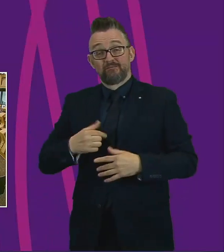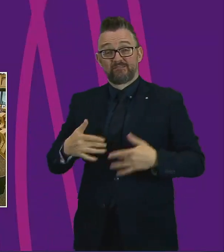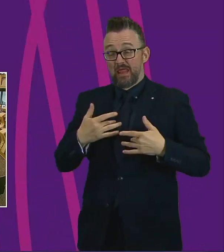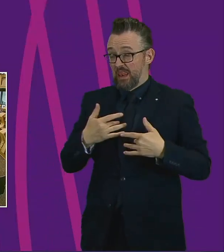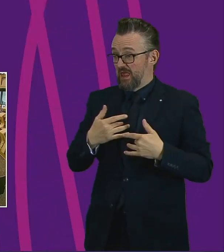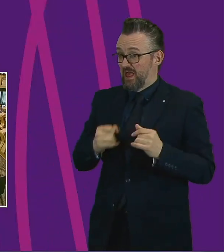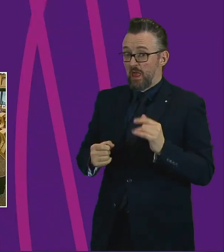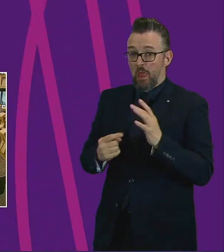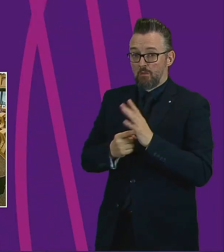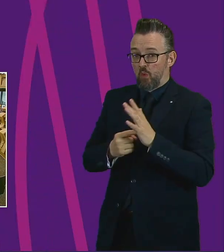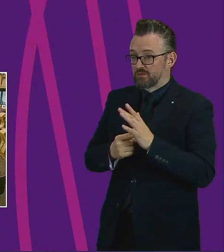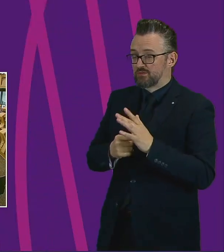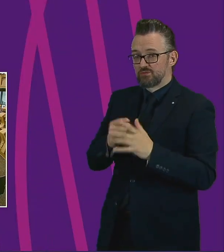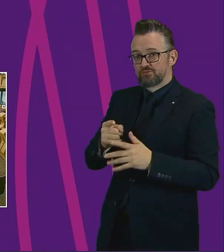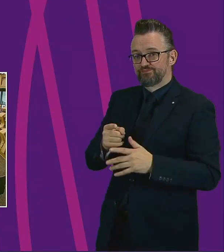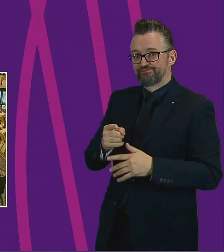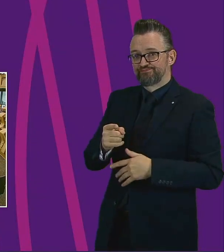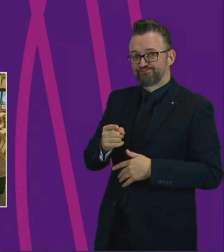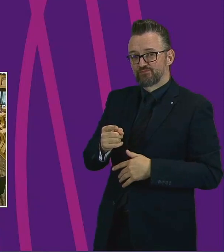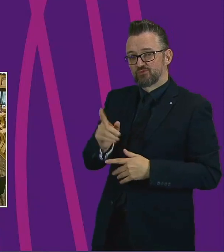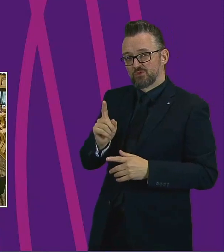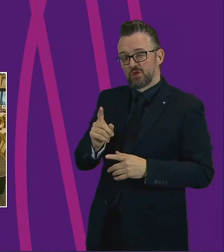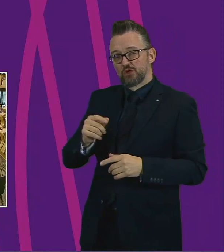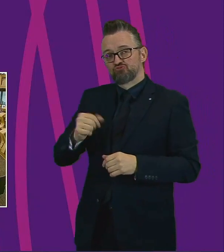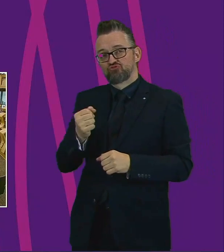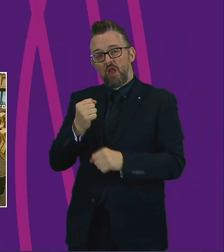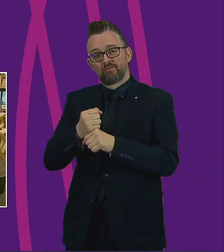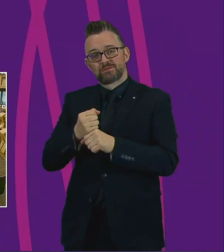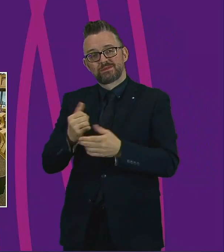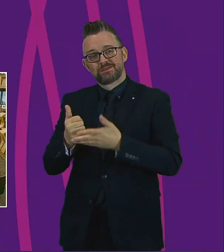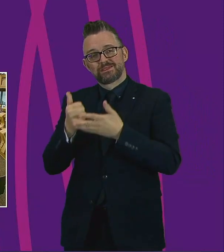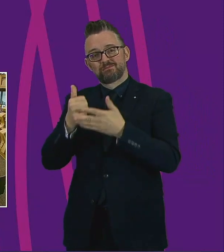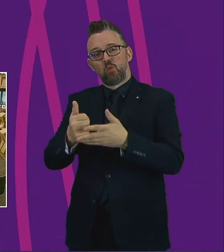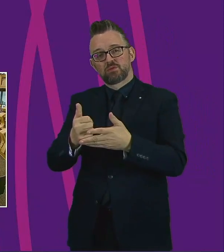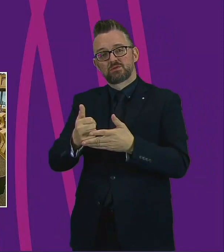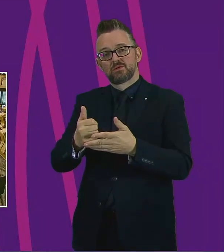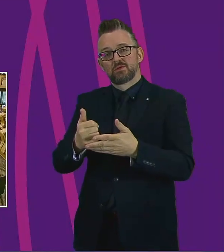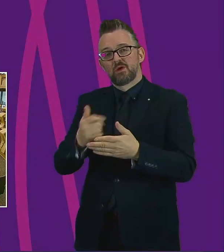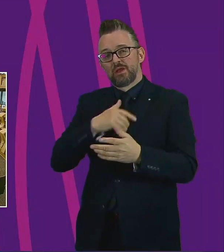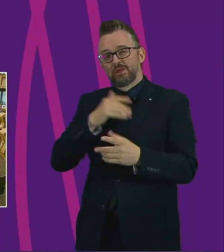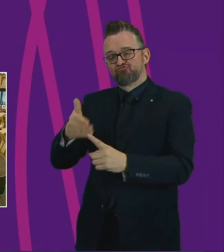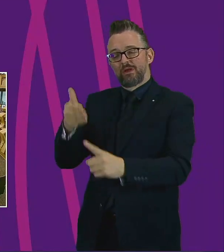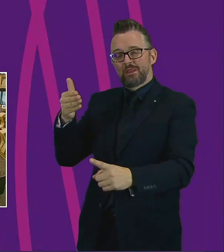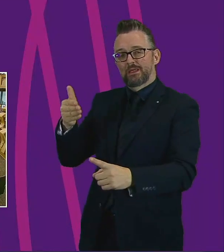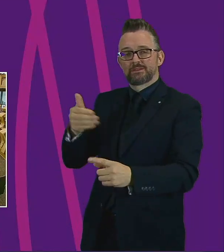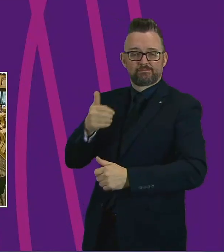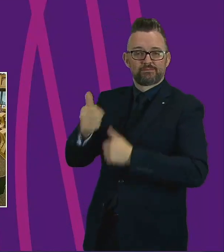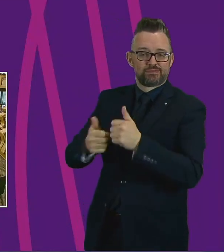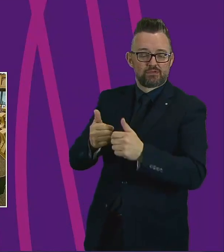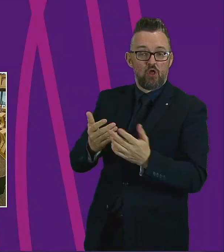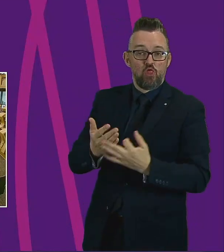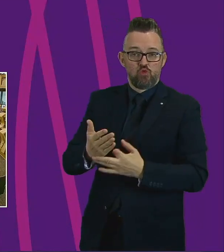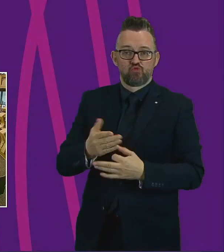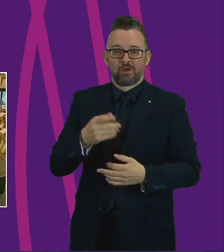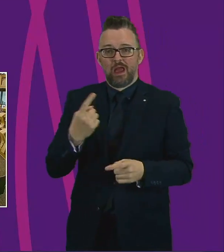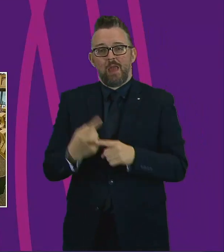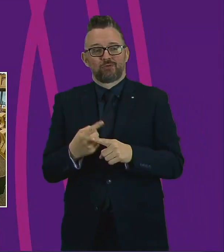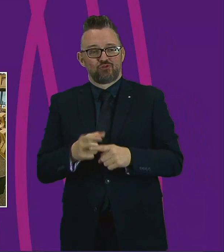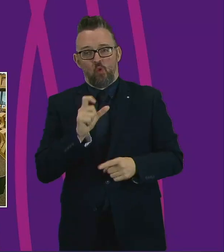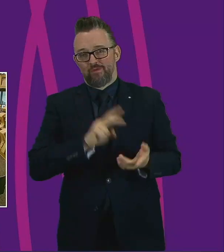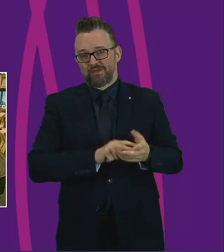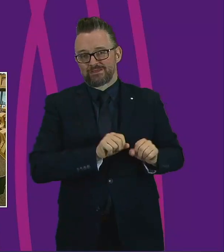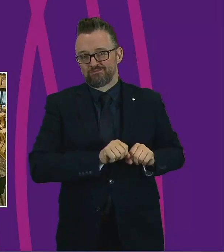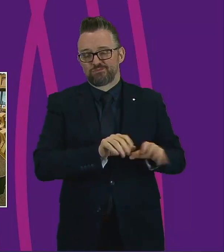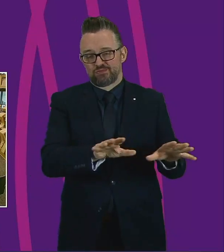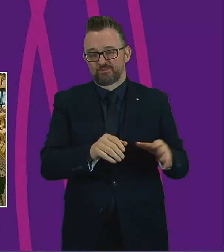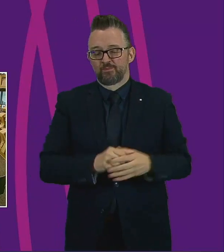to recognise the very significant Scottish Government support that has been made available to address emergency needs during the coronavirus pandemic. And